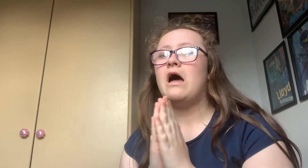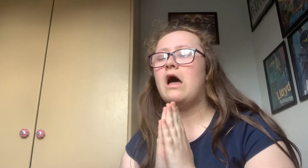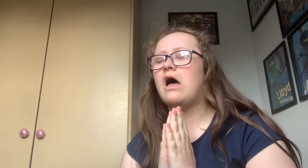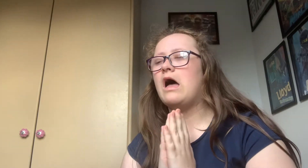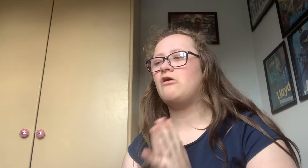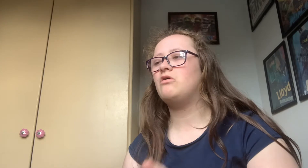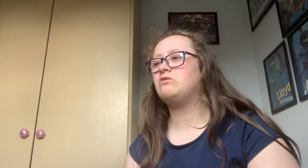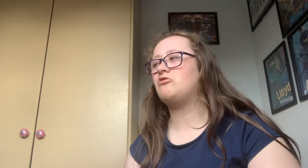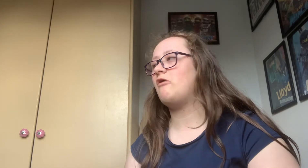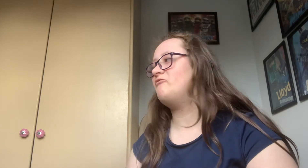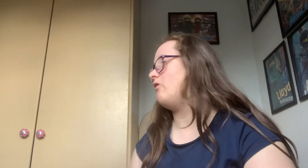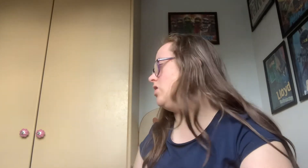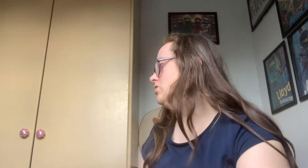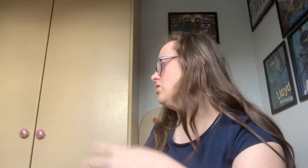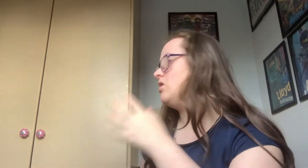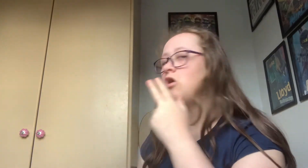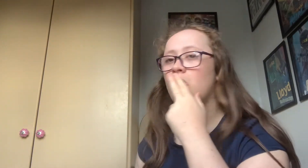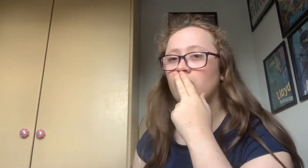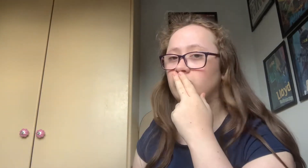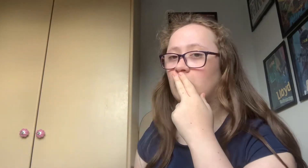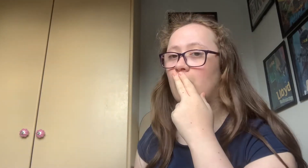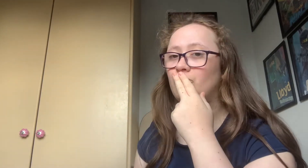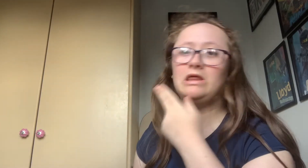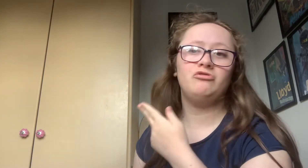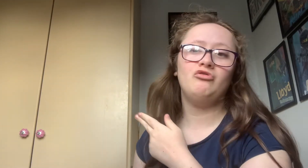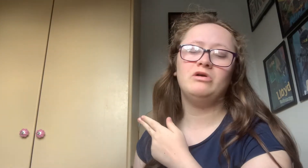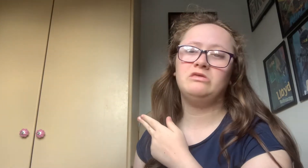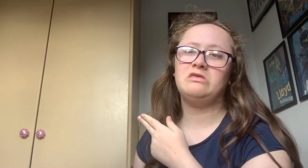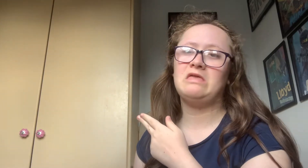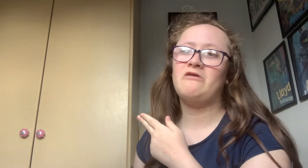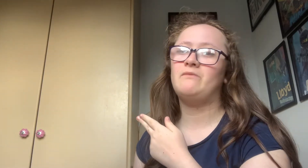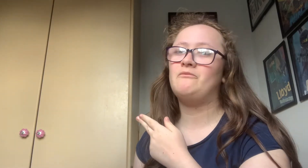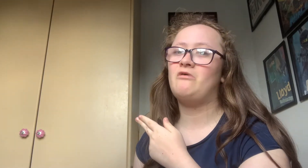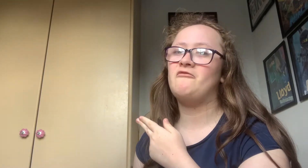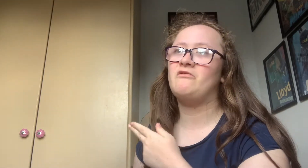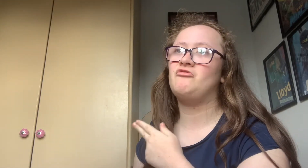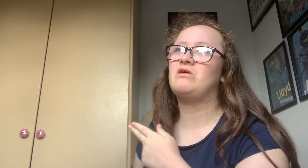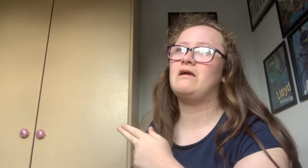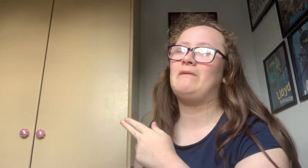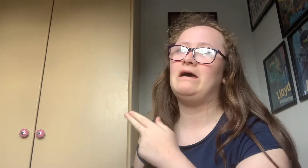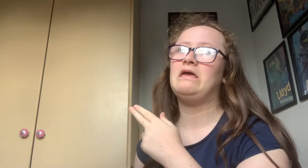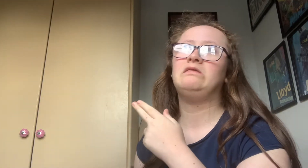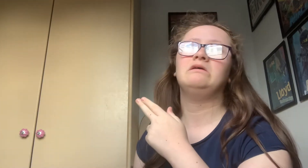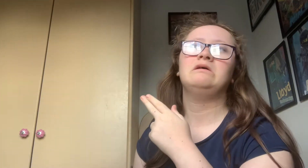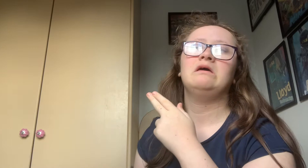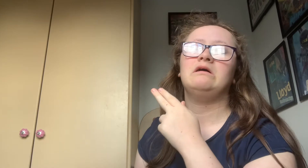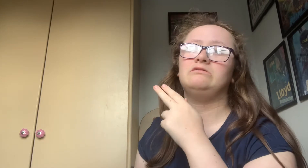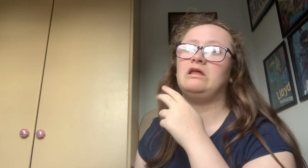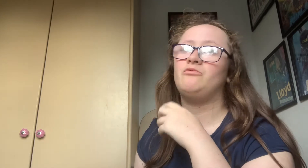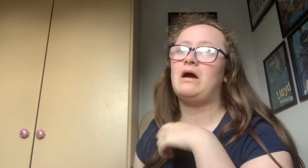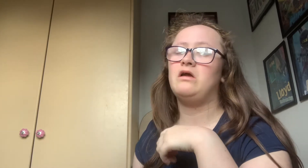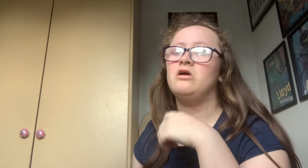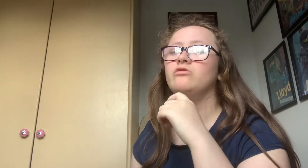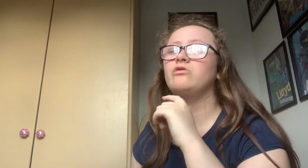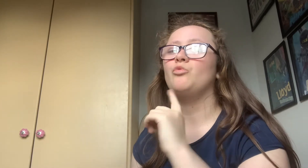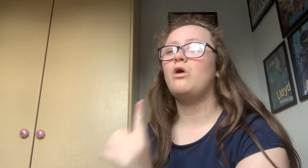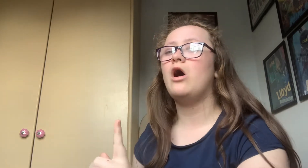I gotta say come fast Because I got really annoyed today with my brother talking about it. I'll tell you why so one